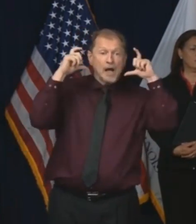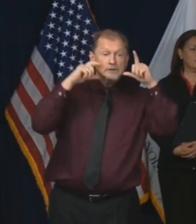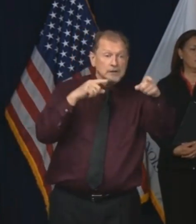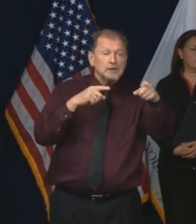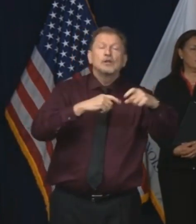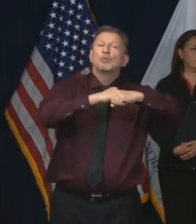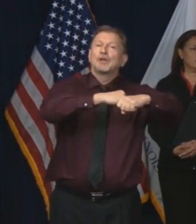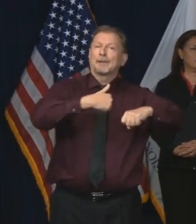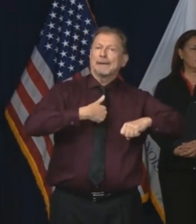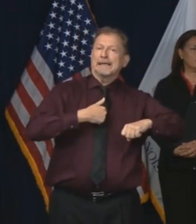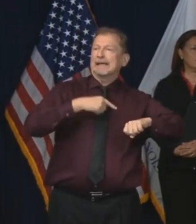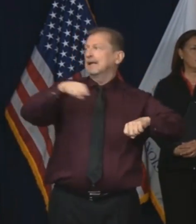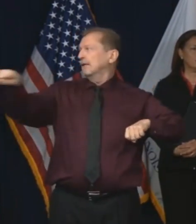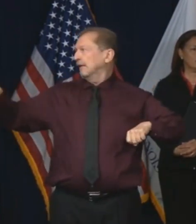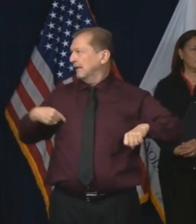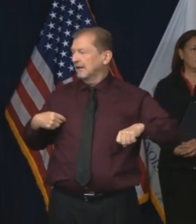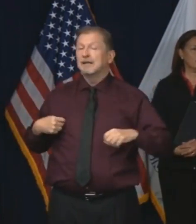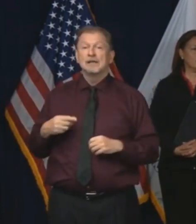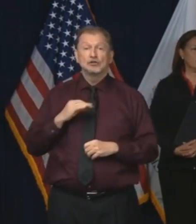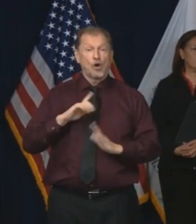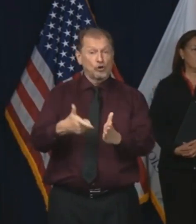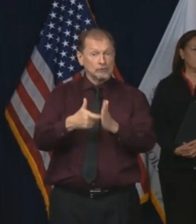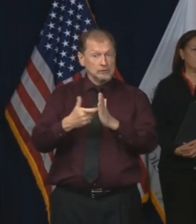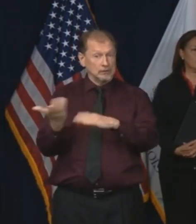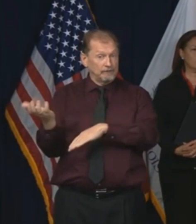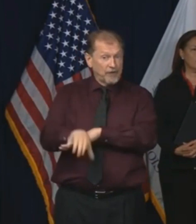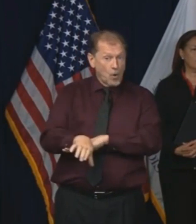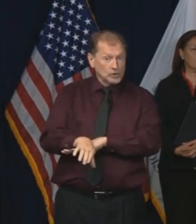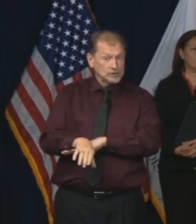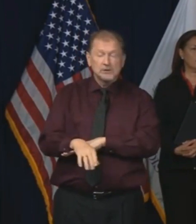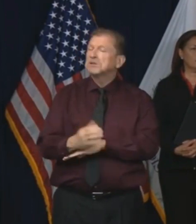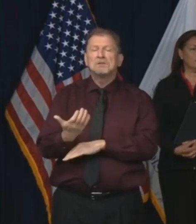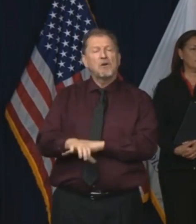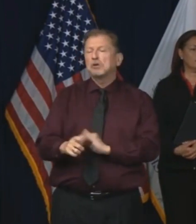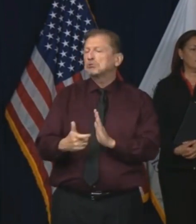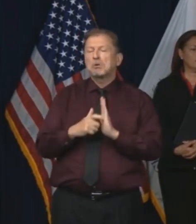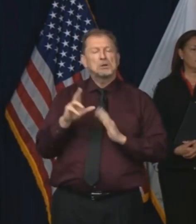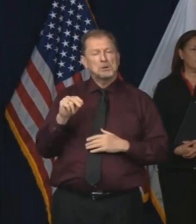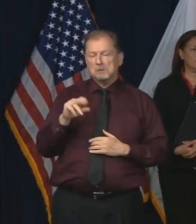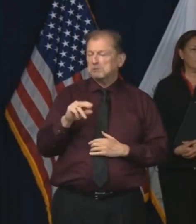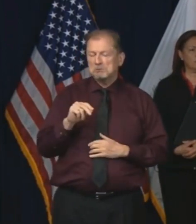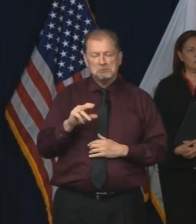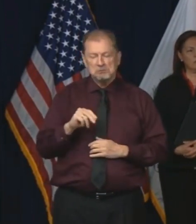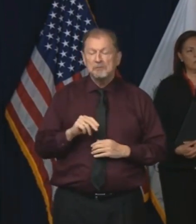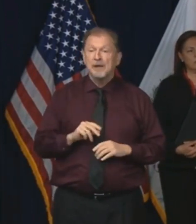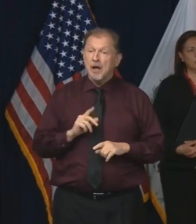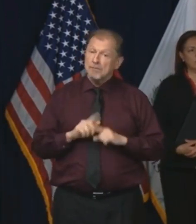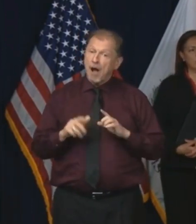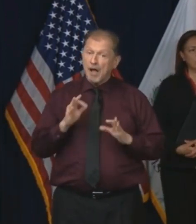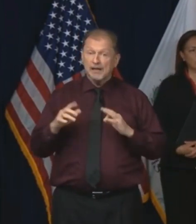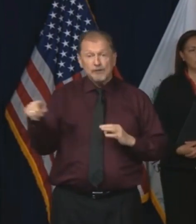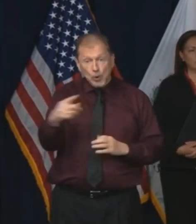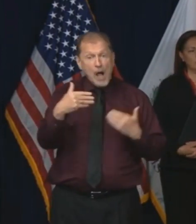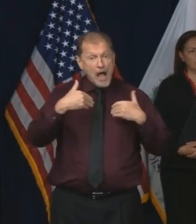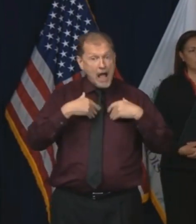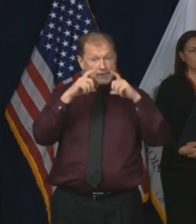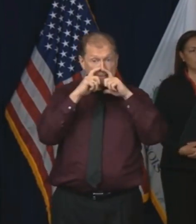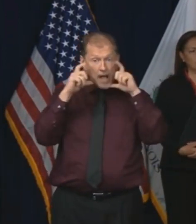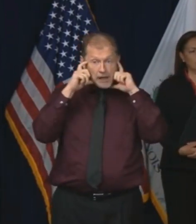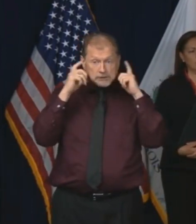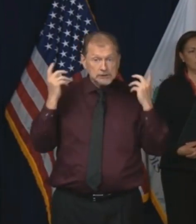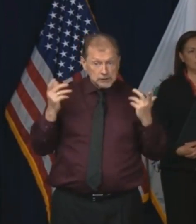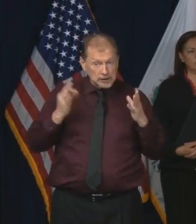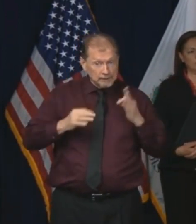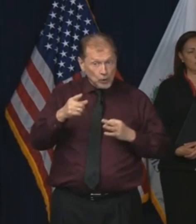the question is, is it required? No, it is not currently required. It is a recommendation from me